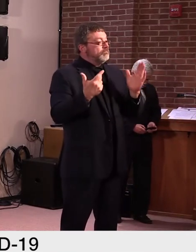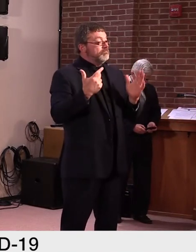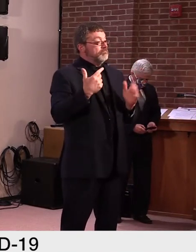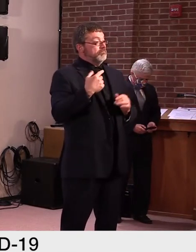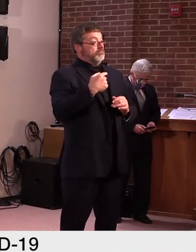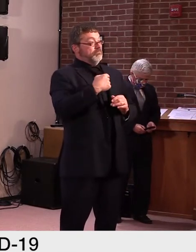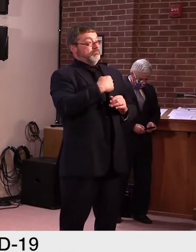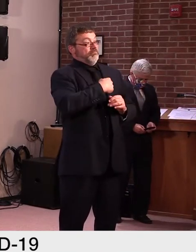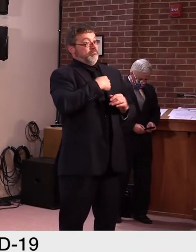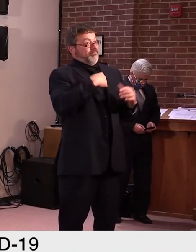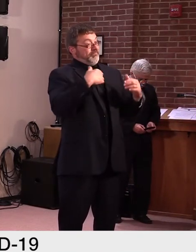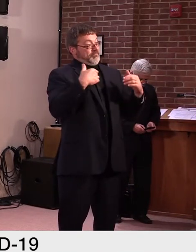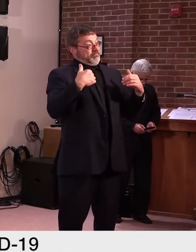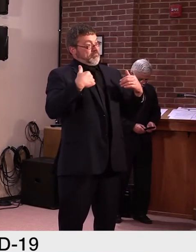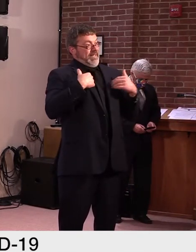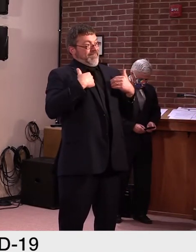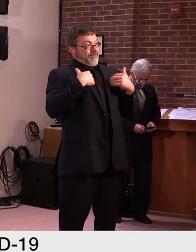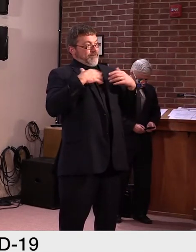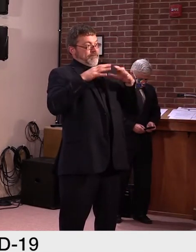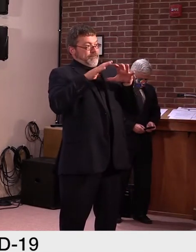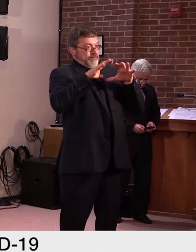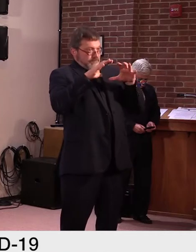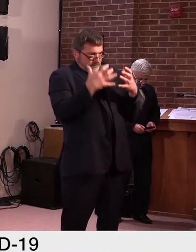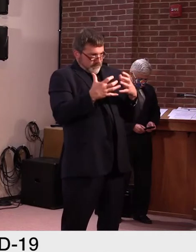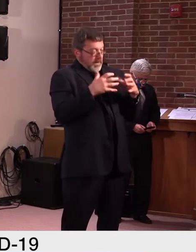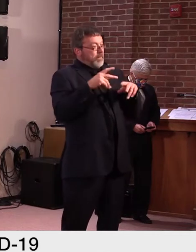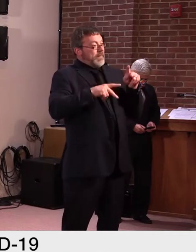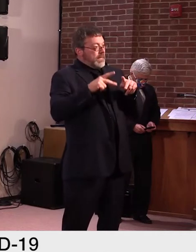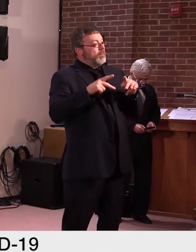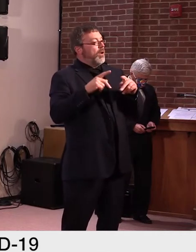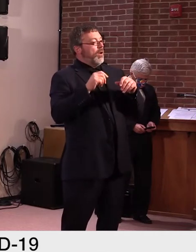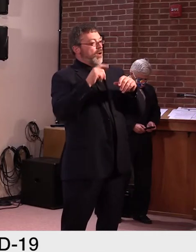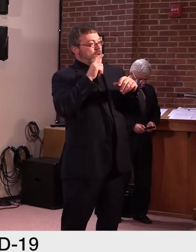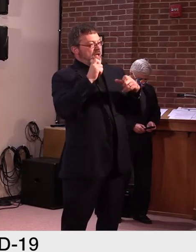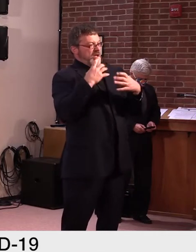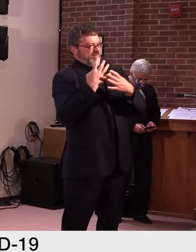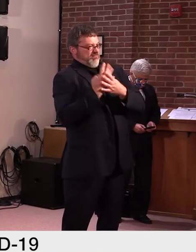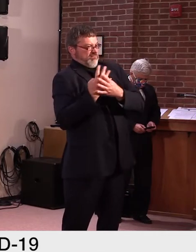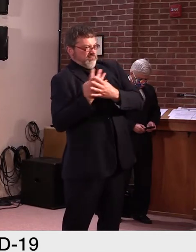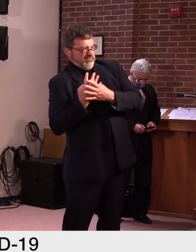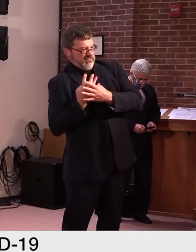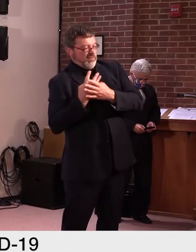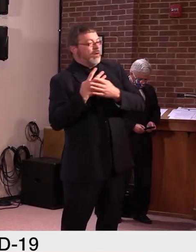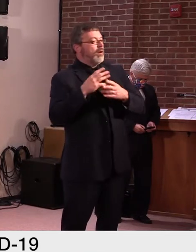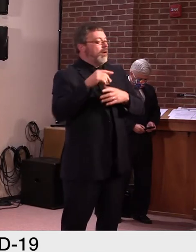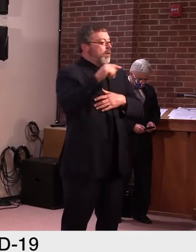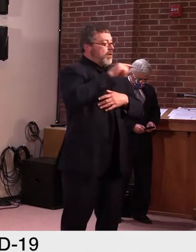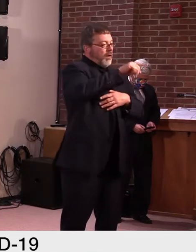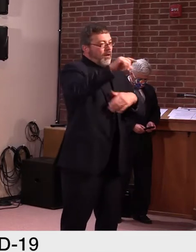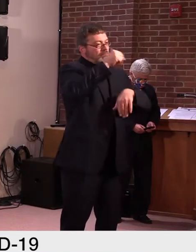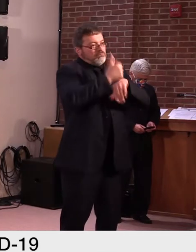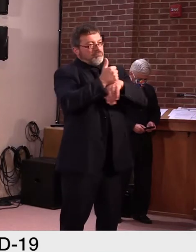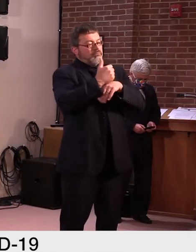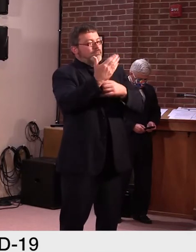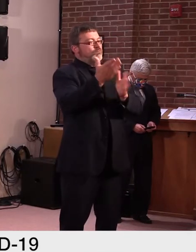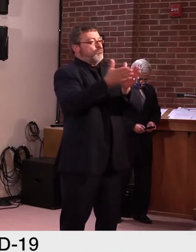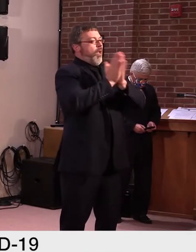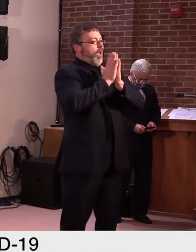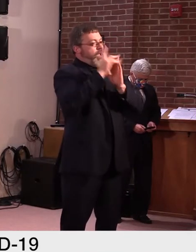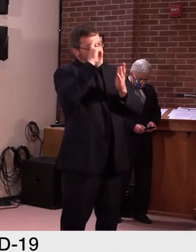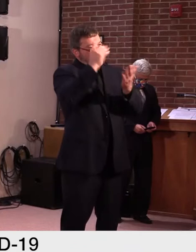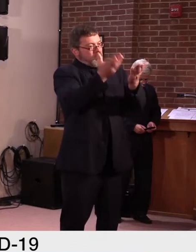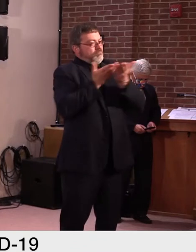RFP that we put out and, uh, or a variety of organizations. I am happy to say that all five of them were excellent.